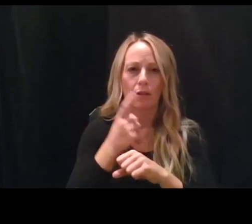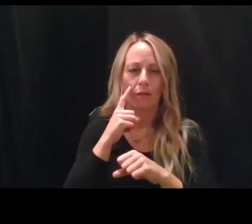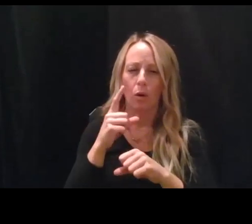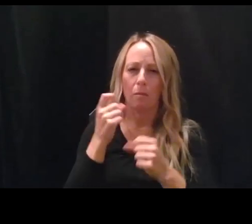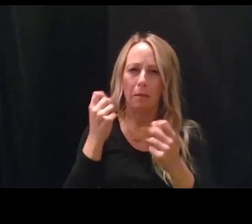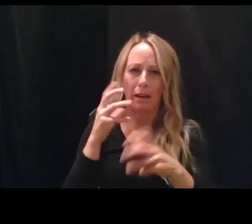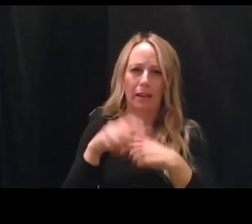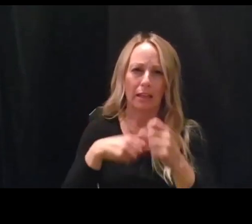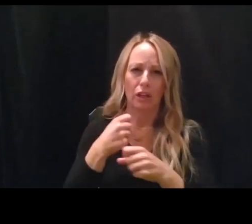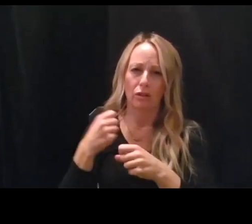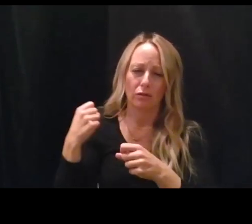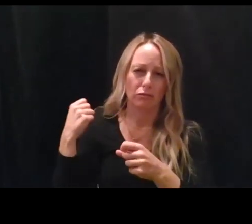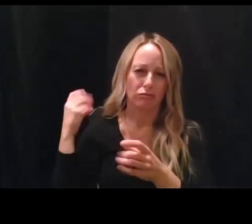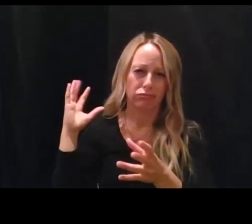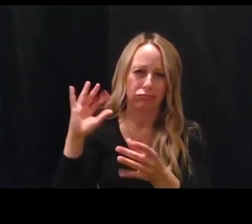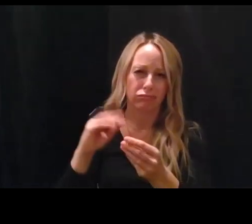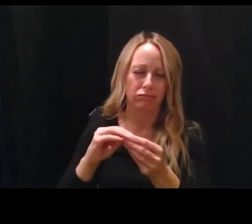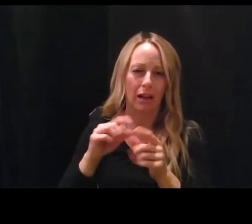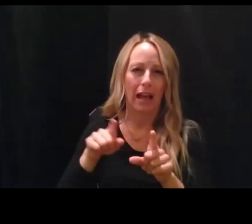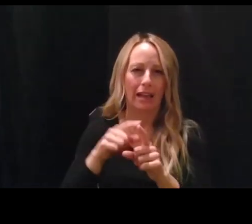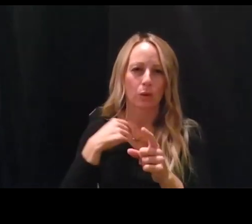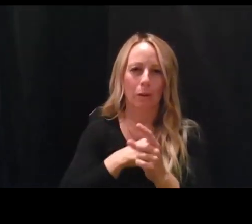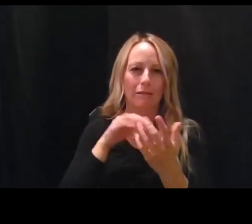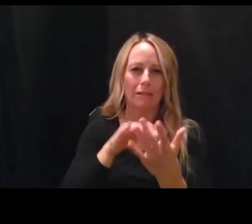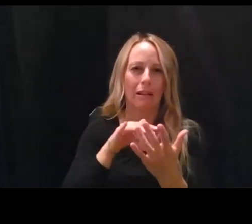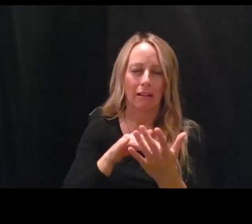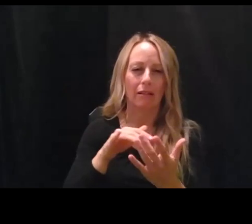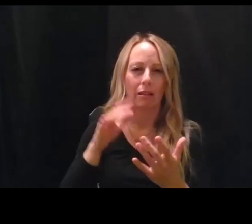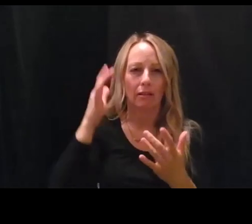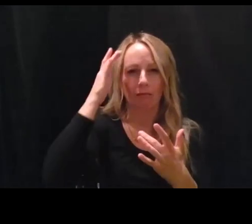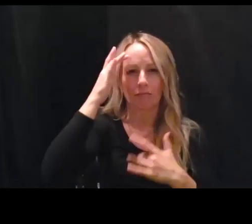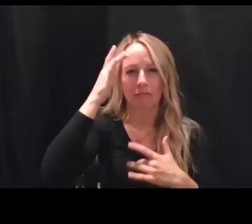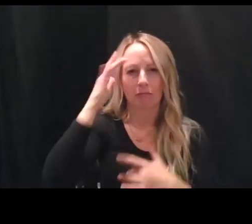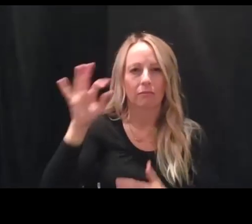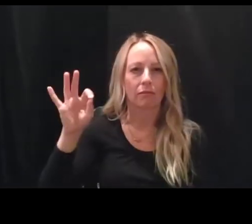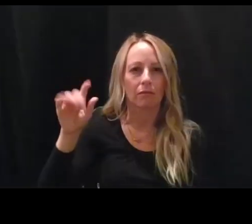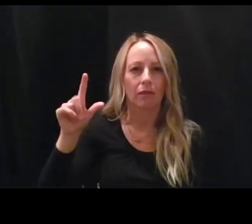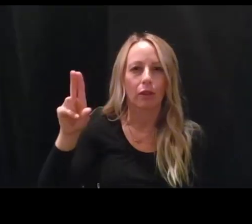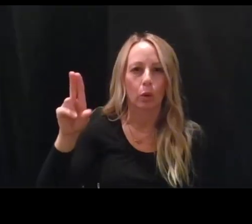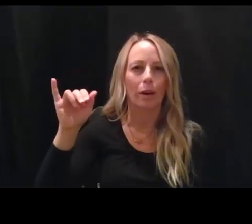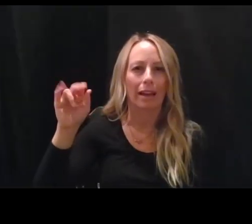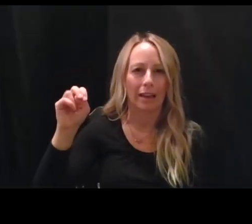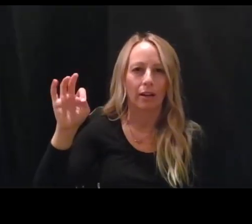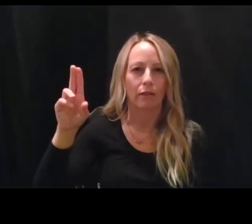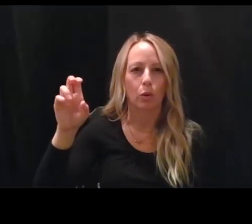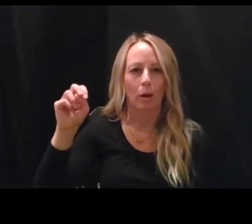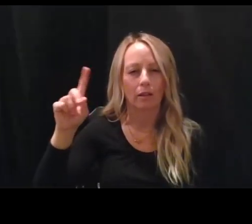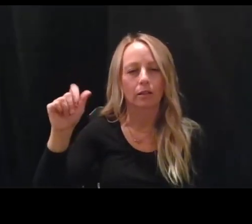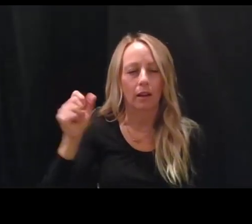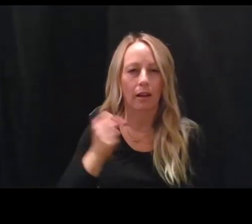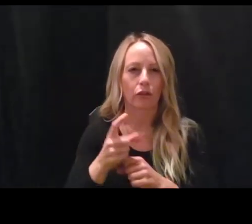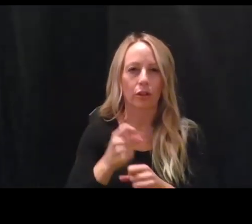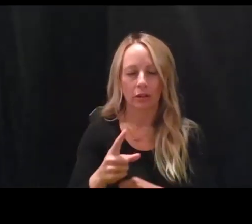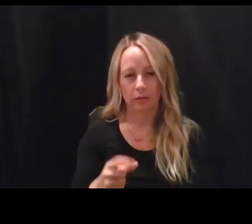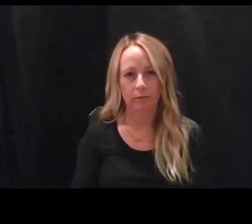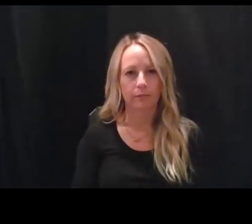As we study influenza, uh, annually, um, there's a lot of delay and reporting cause of death and whatnot.